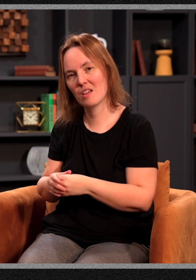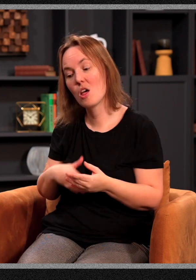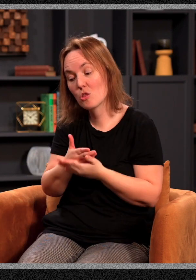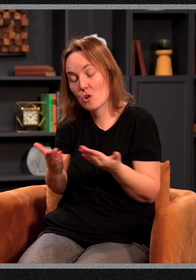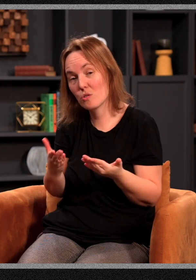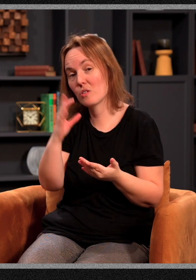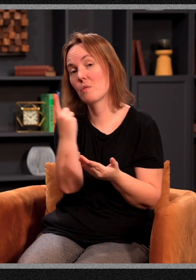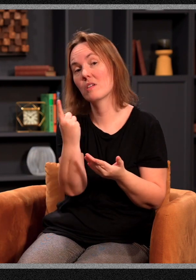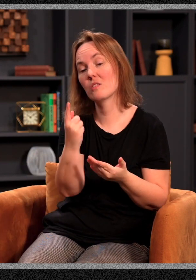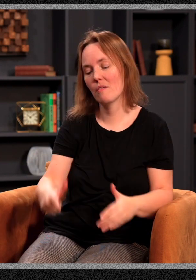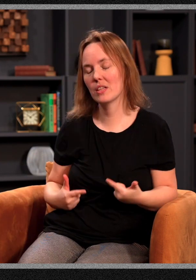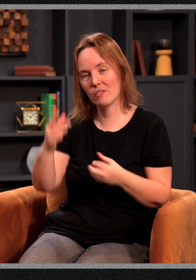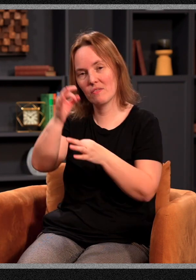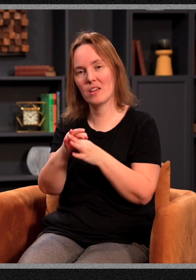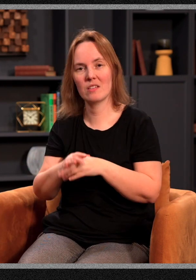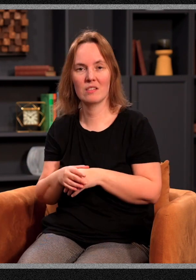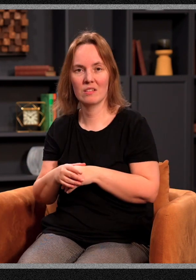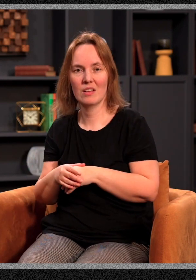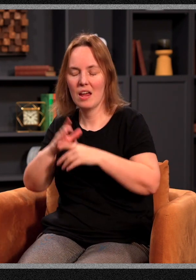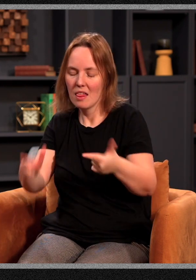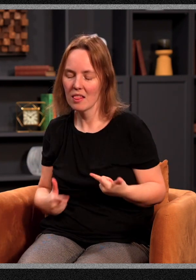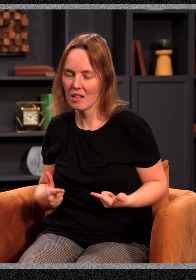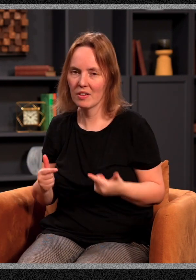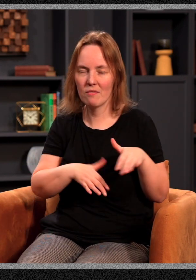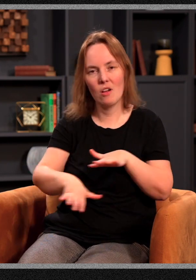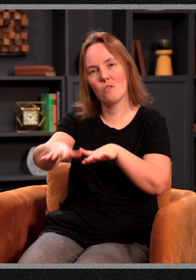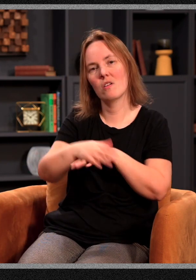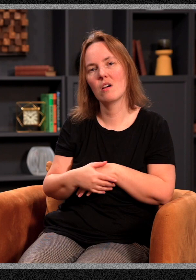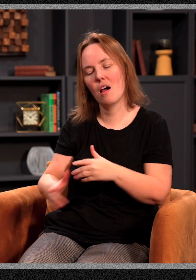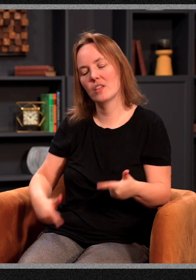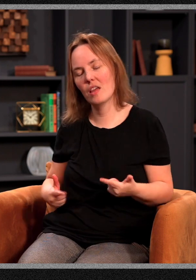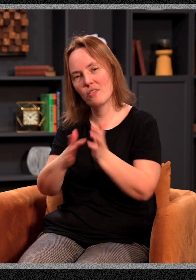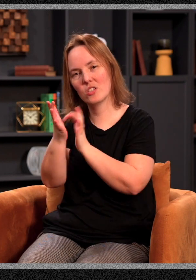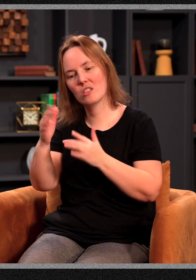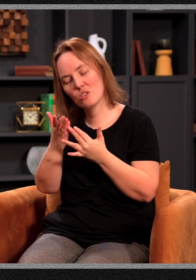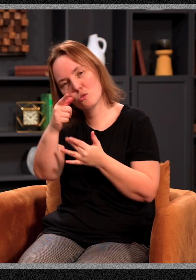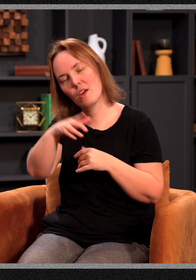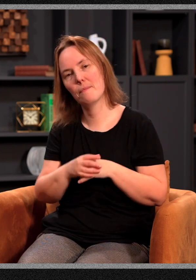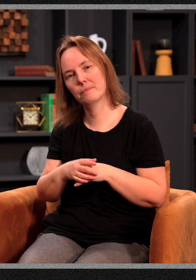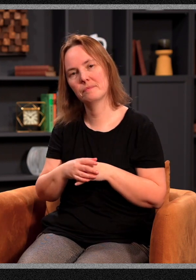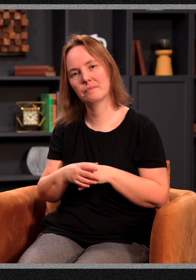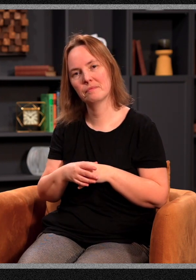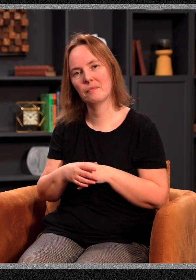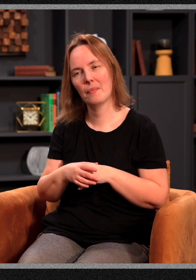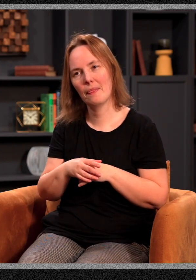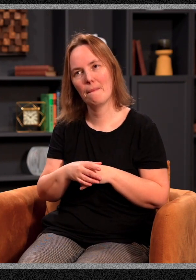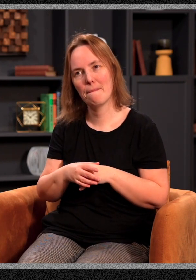Those are the ones who have a living faith and a living flow of the life of Jesus through them. And he says, it's